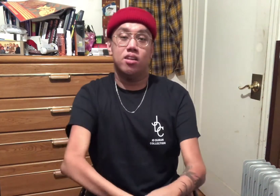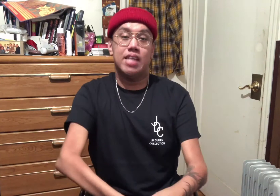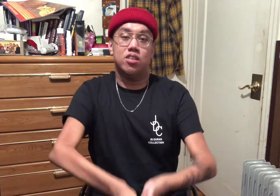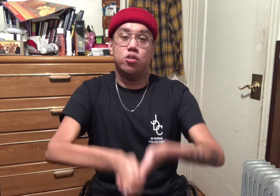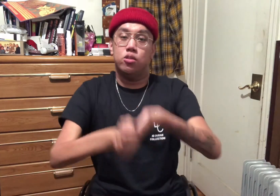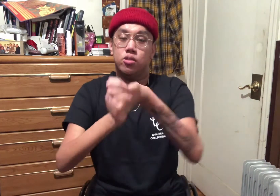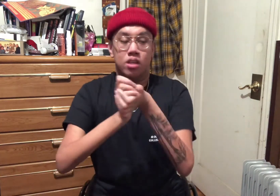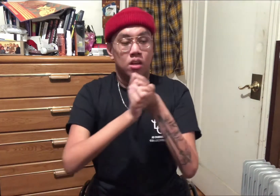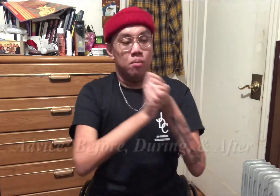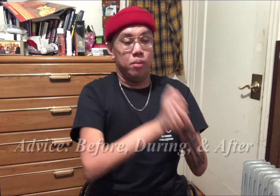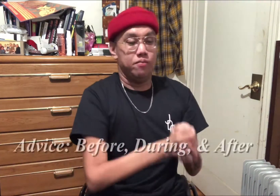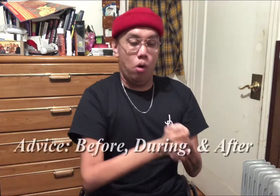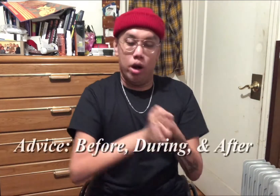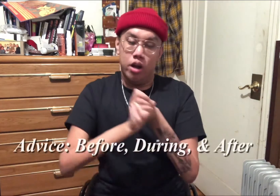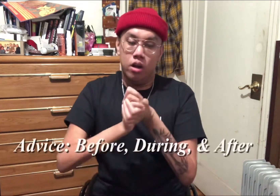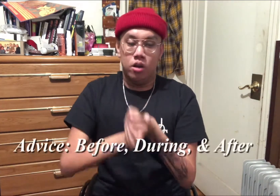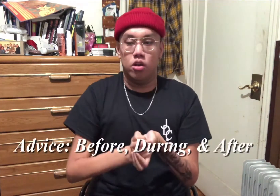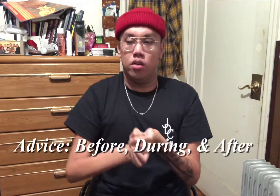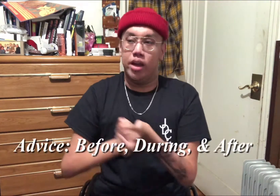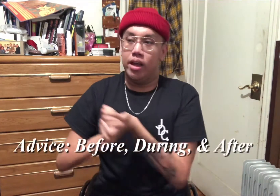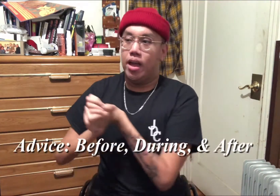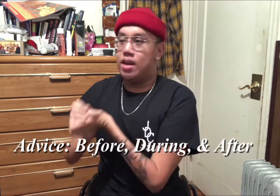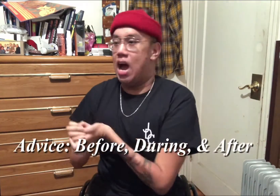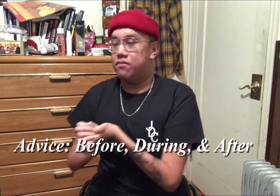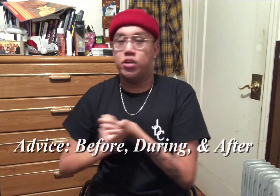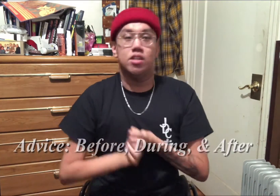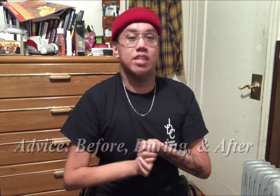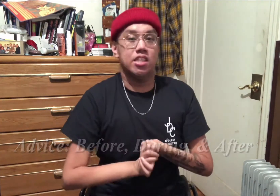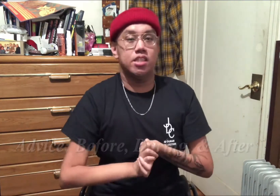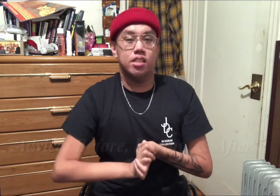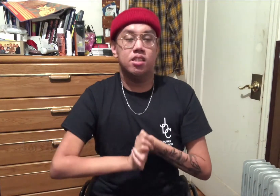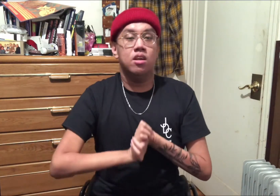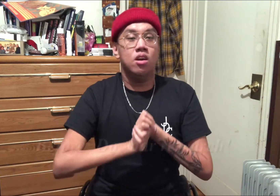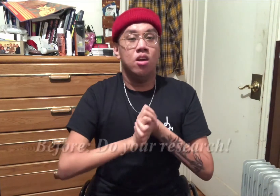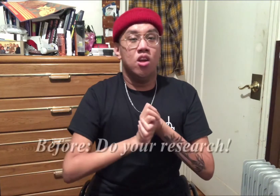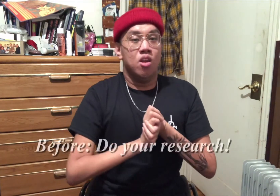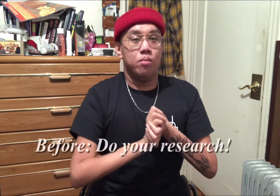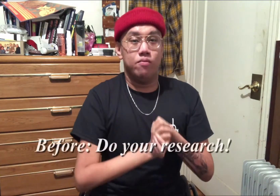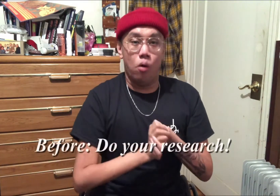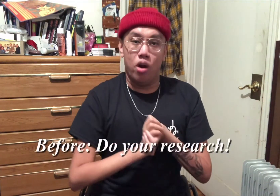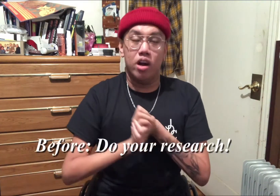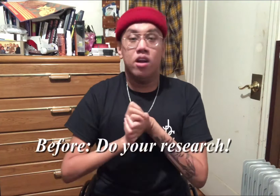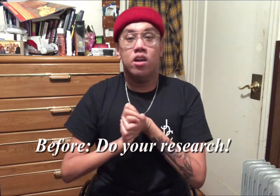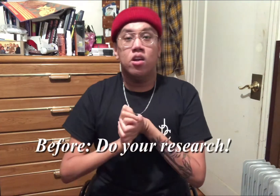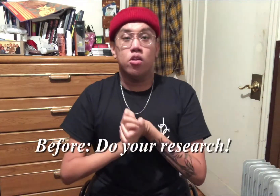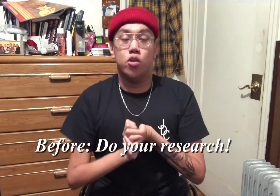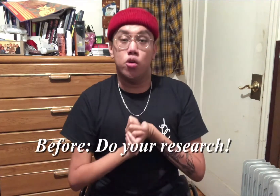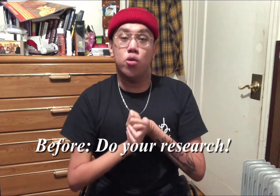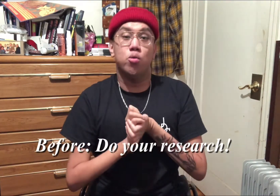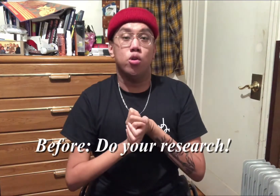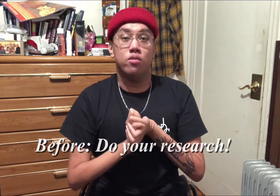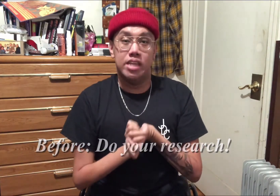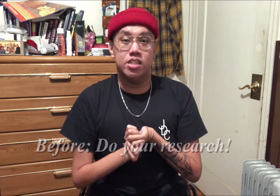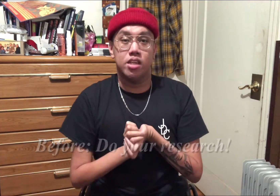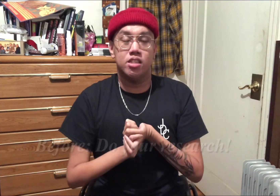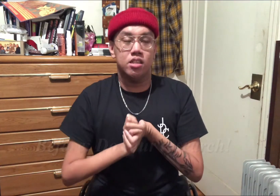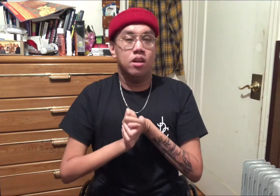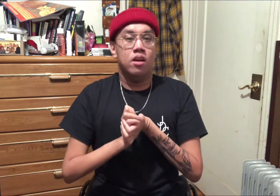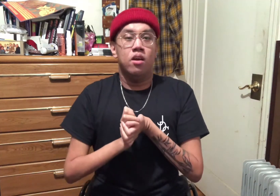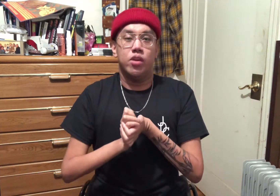tattoos before, during, and after your sessions. Before, do your research. Figure